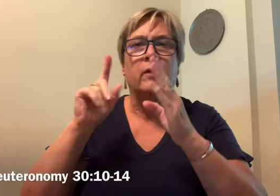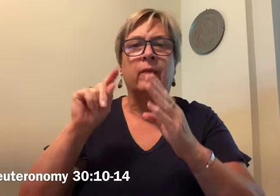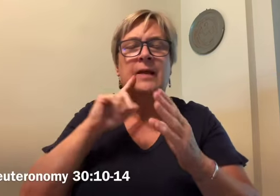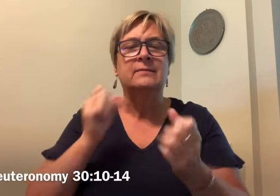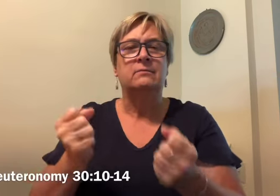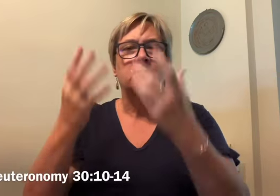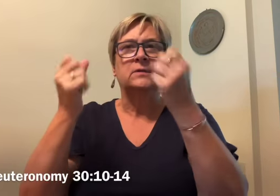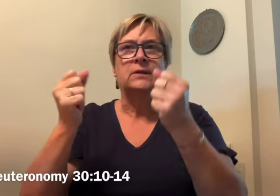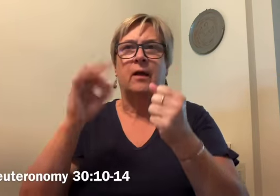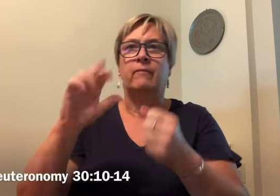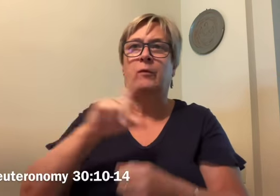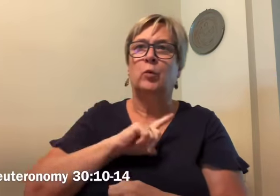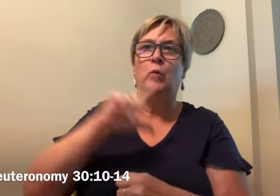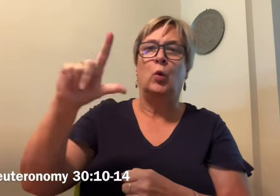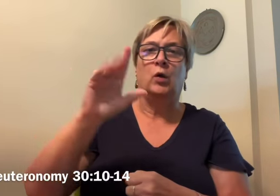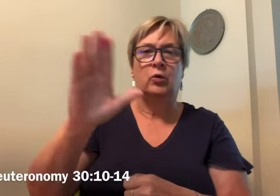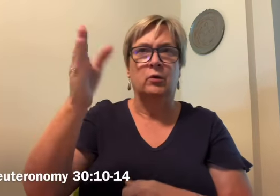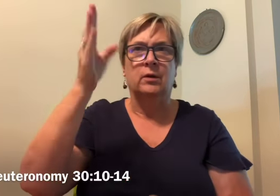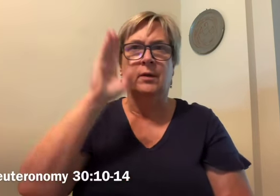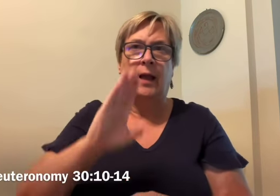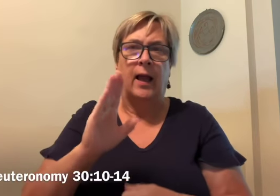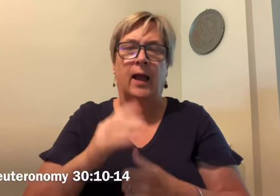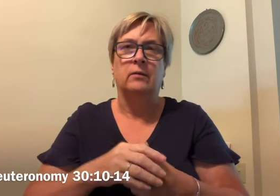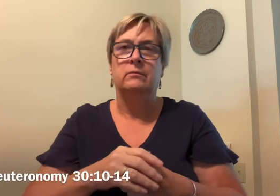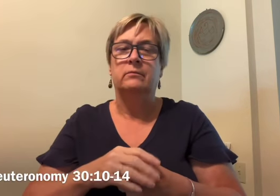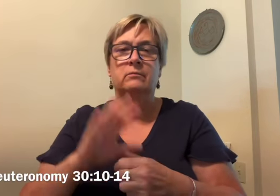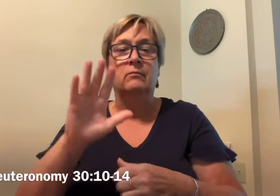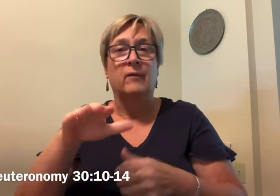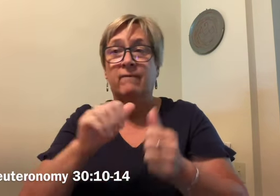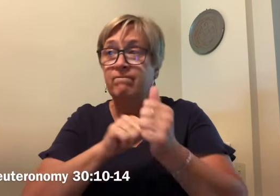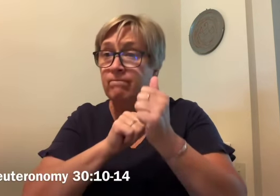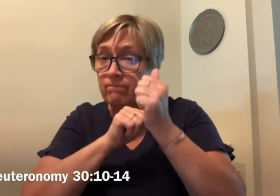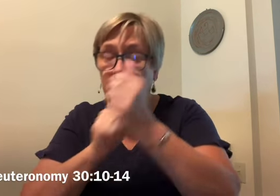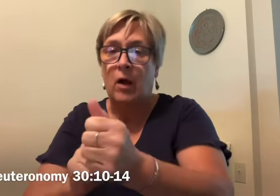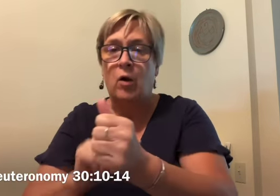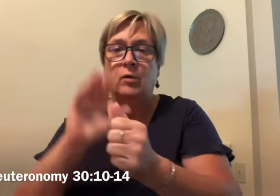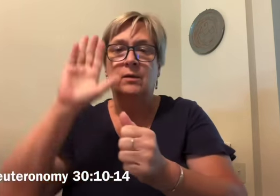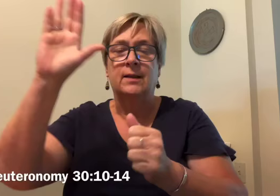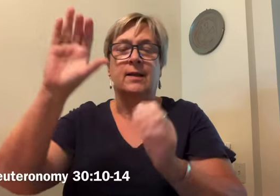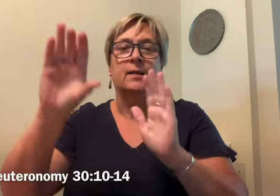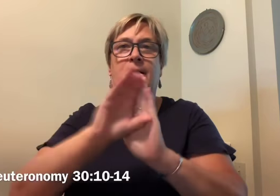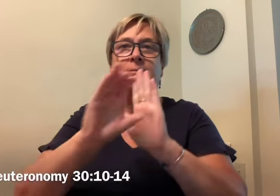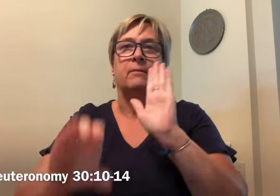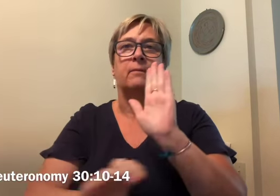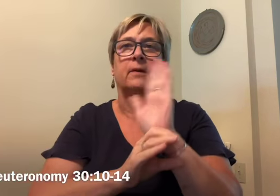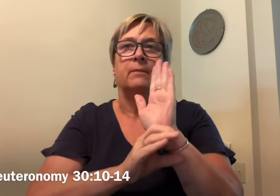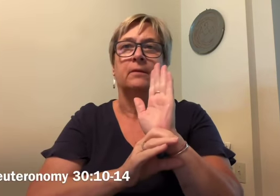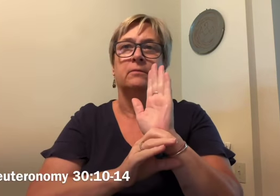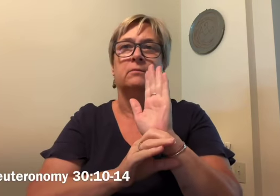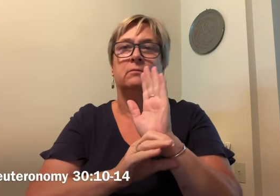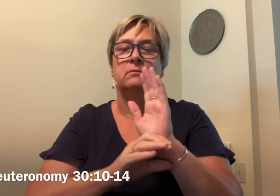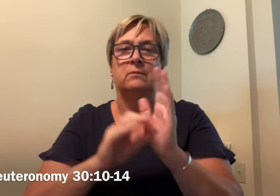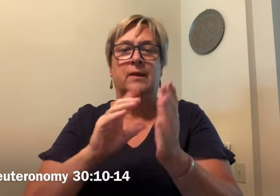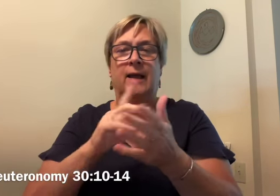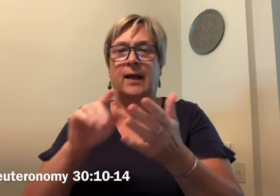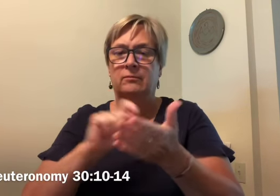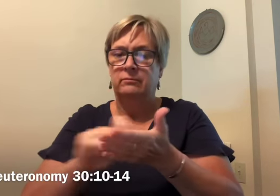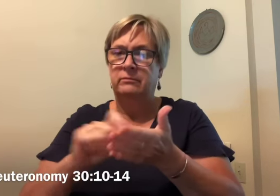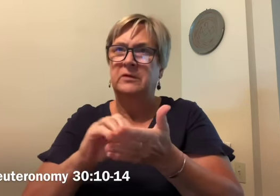If only you would heed the voice of the Lord your God and keep his commandments and